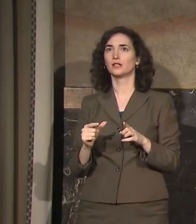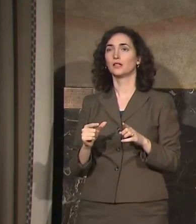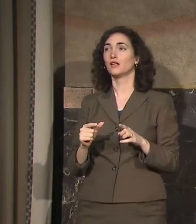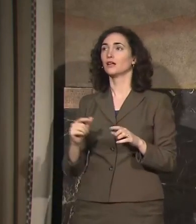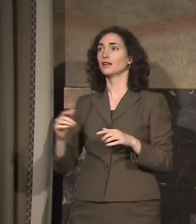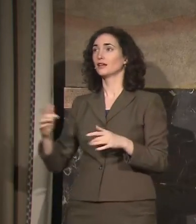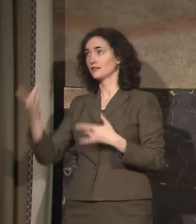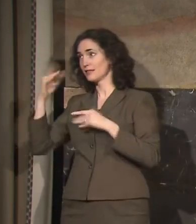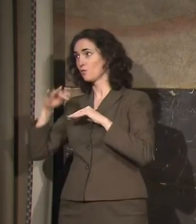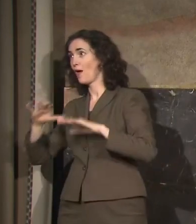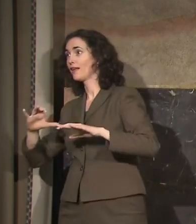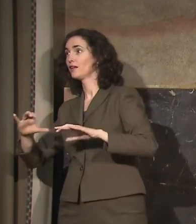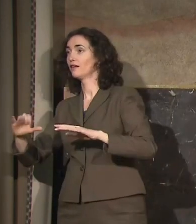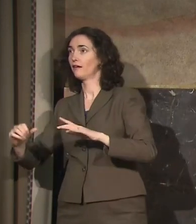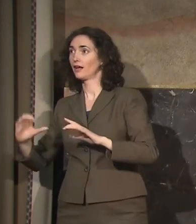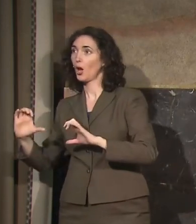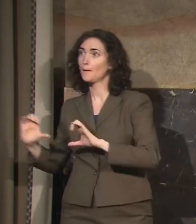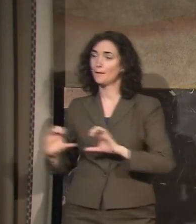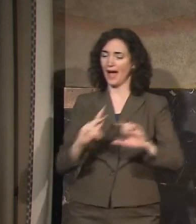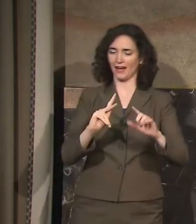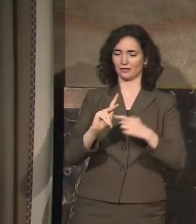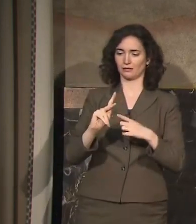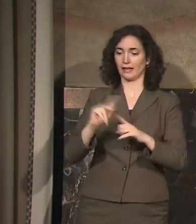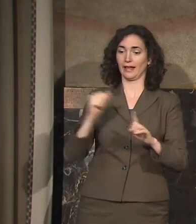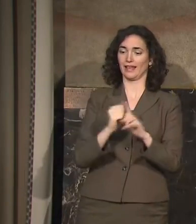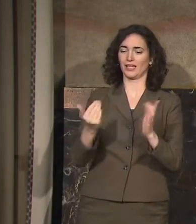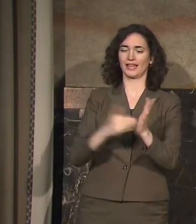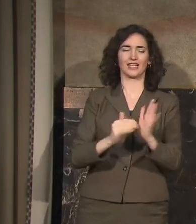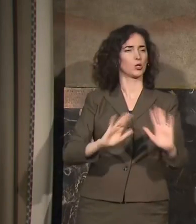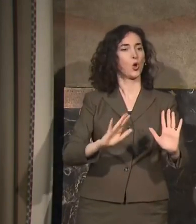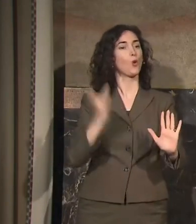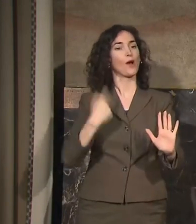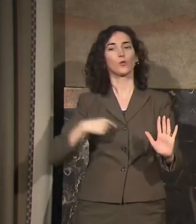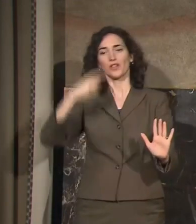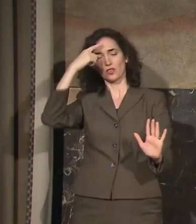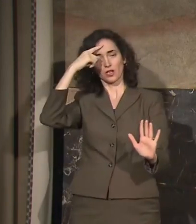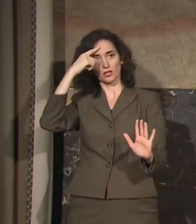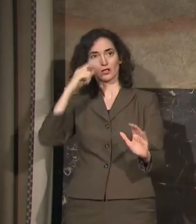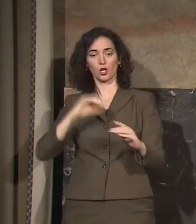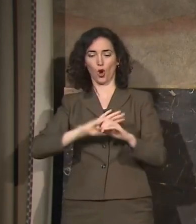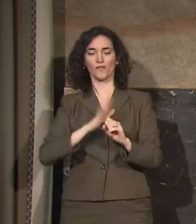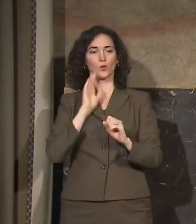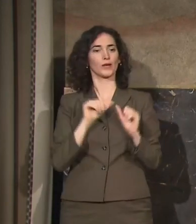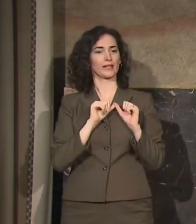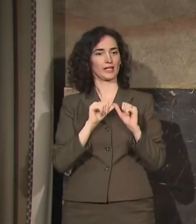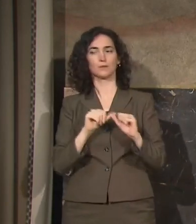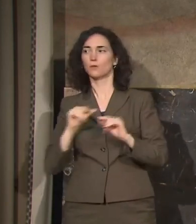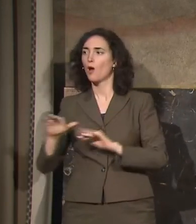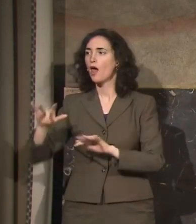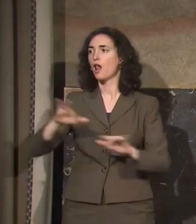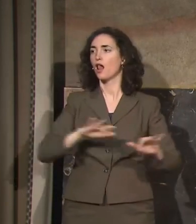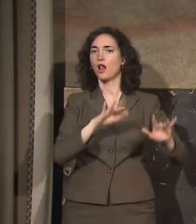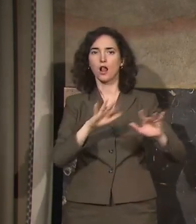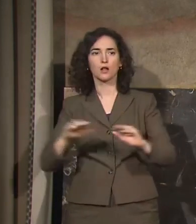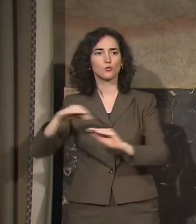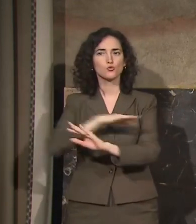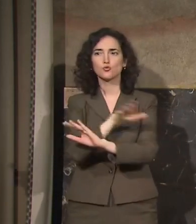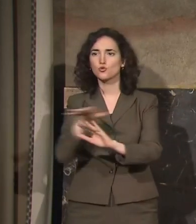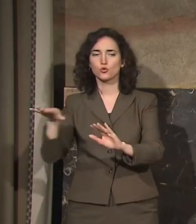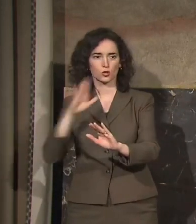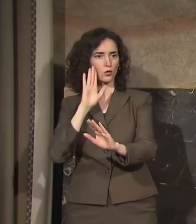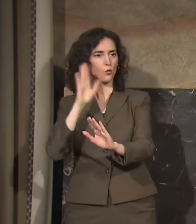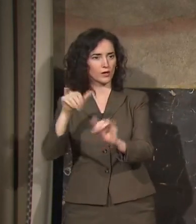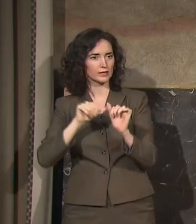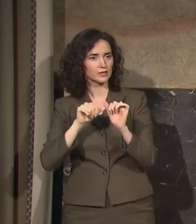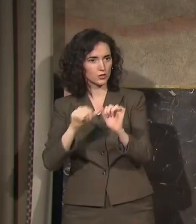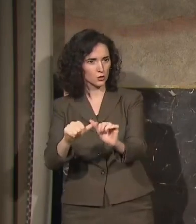us between now and this fall. And so that may present an unrealistic expectation on the part